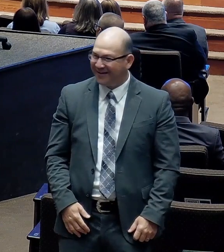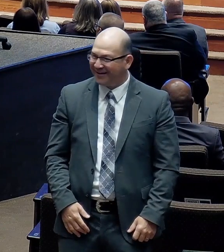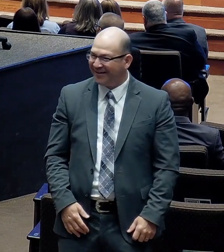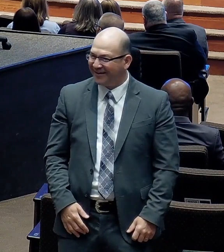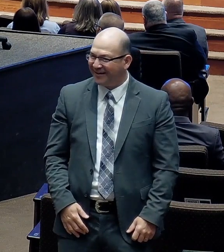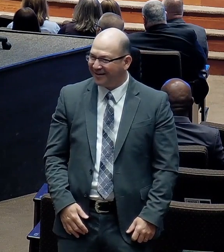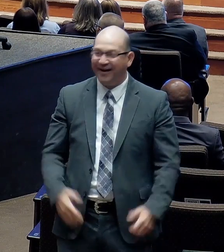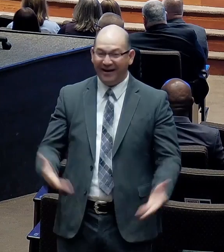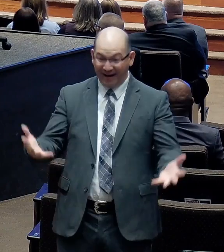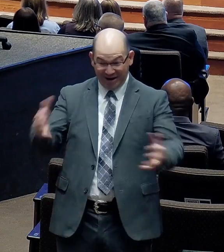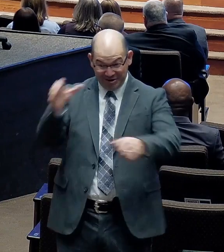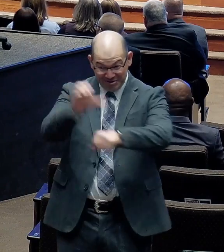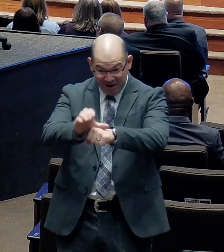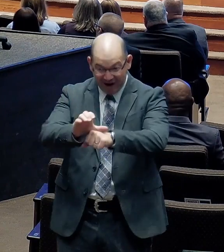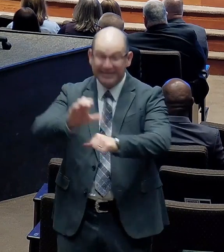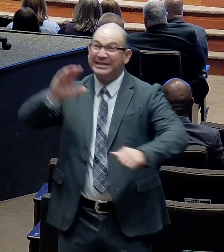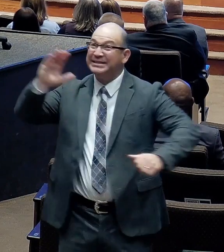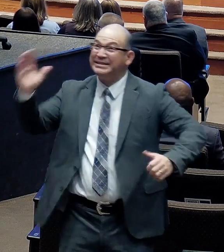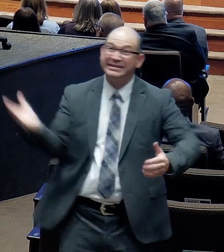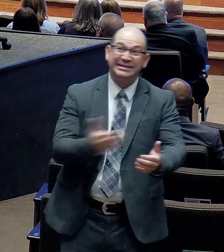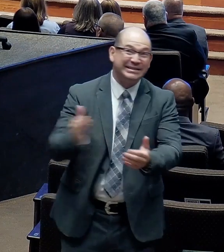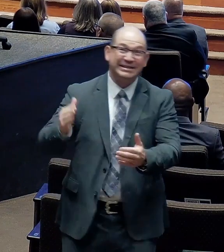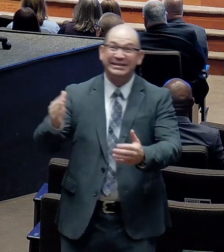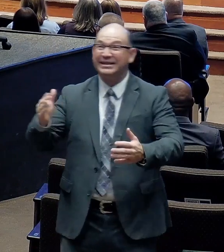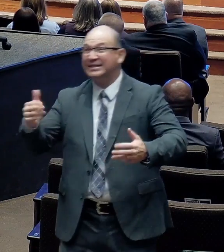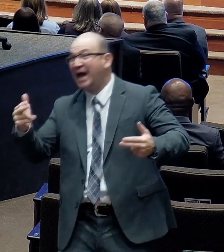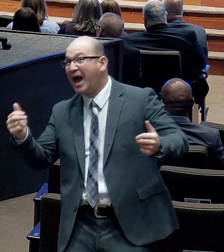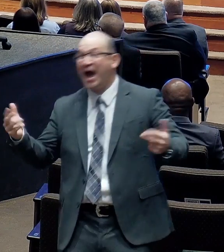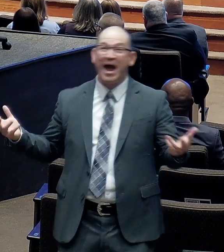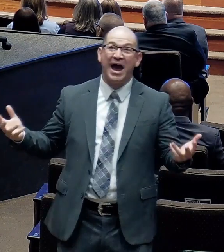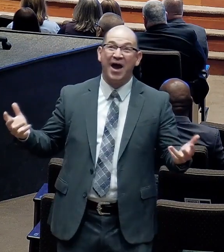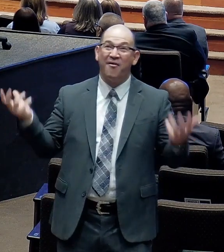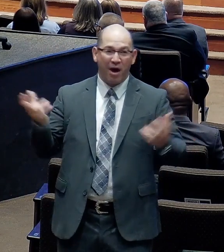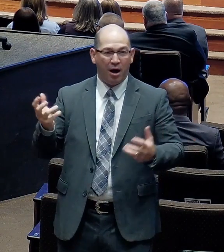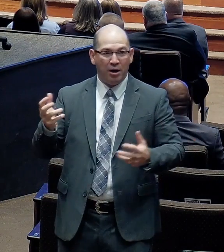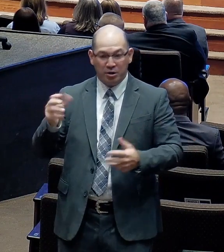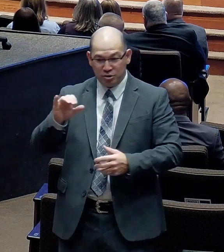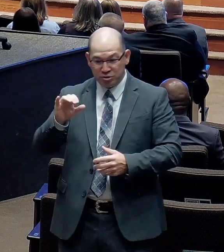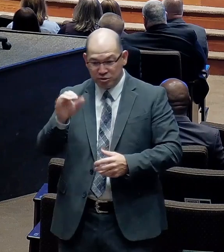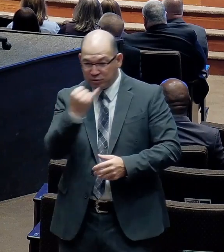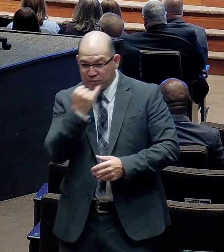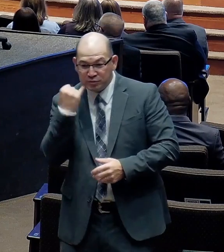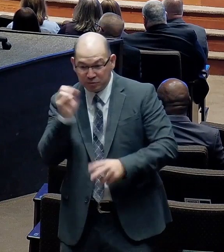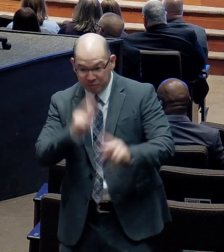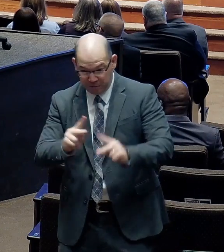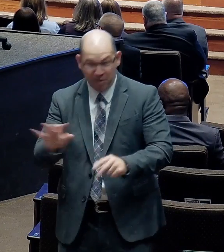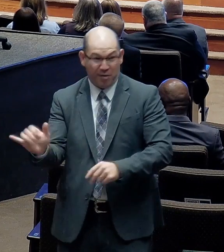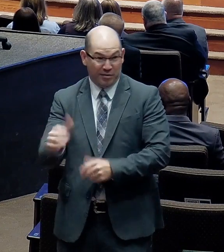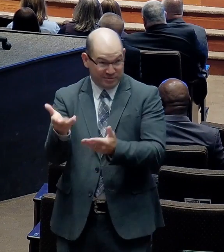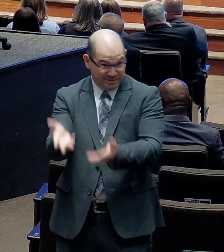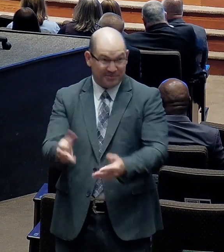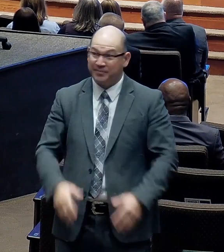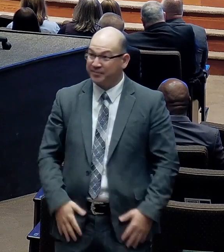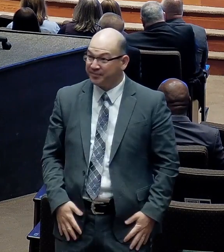they're laughing. And they're having a wonderful time. We're going back to Jerusalem.